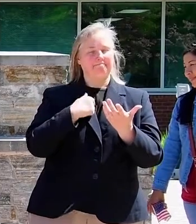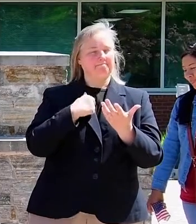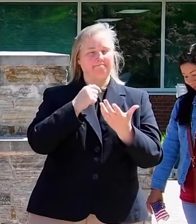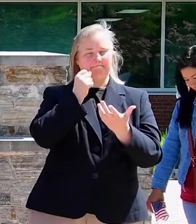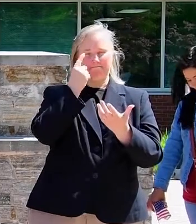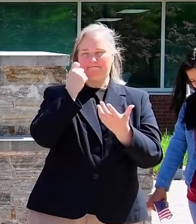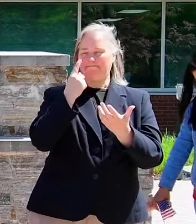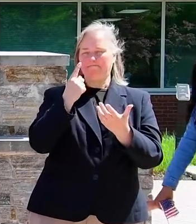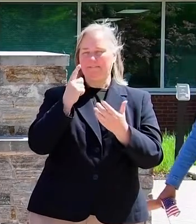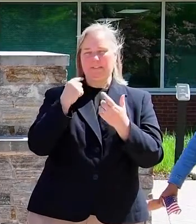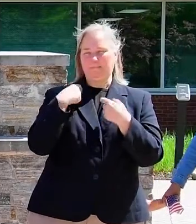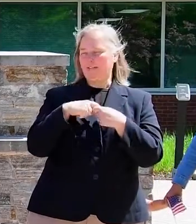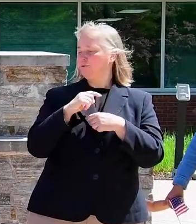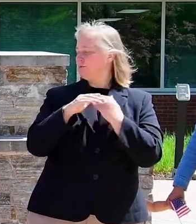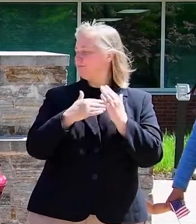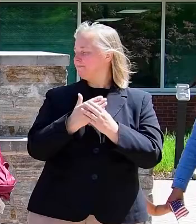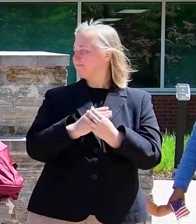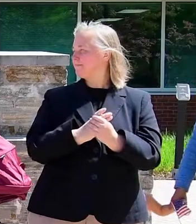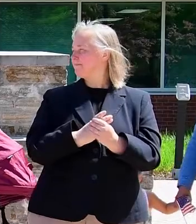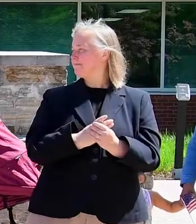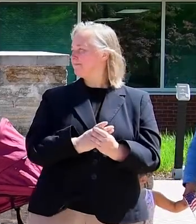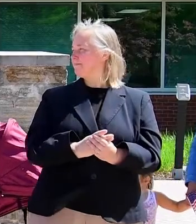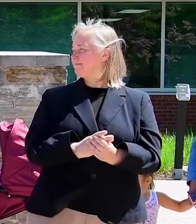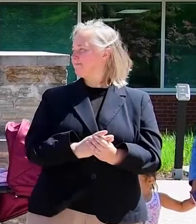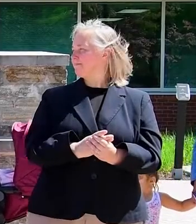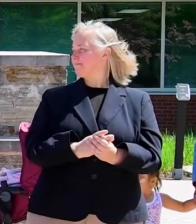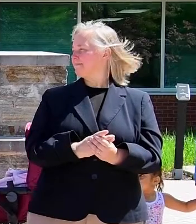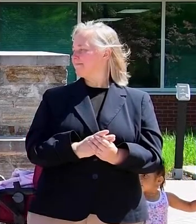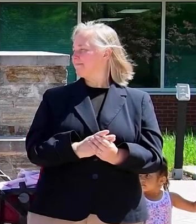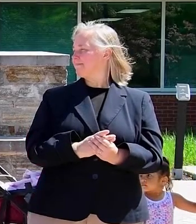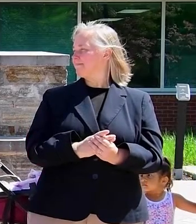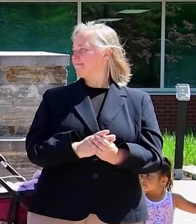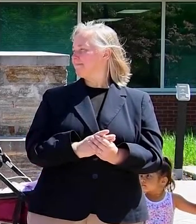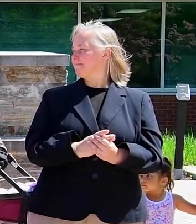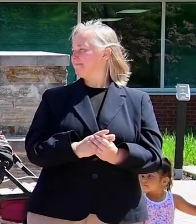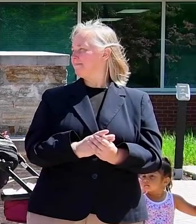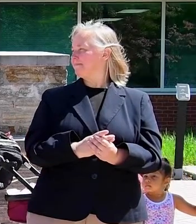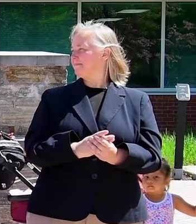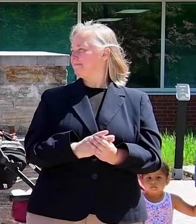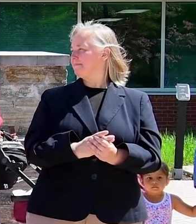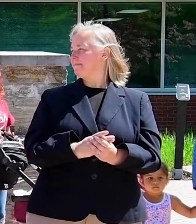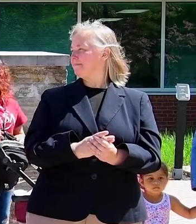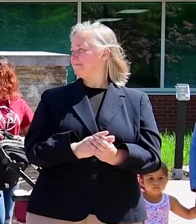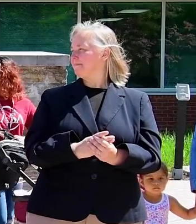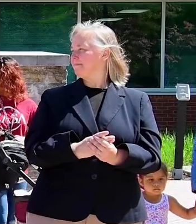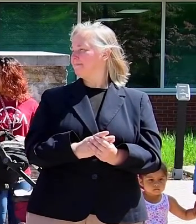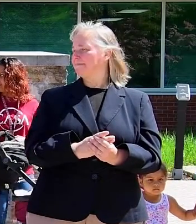-year I am here because I believe that all of mothers who pregnant should have medical